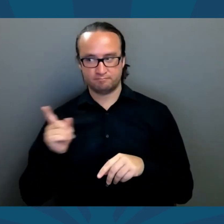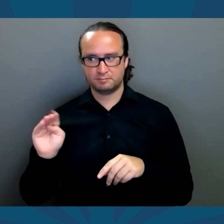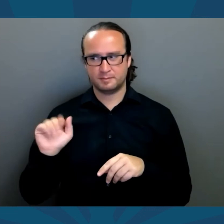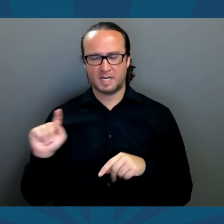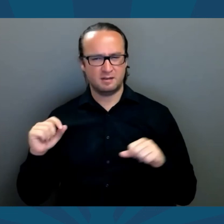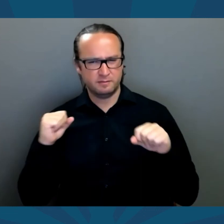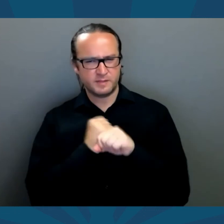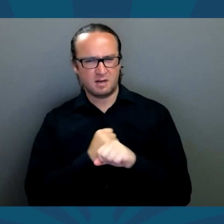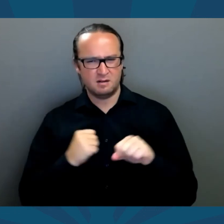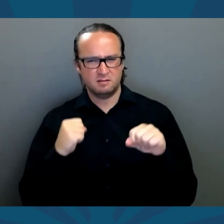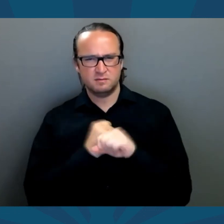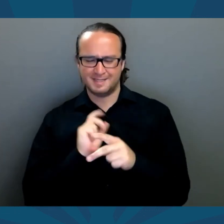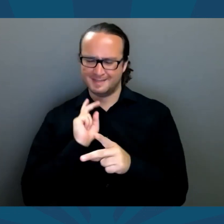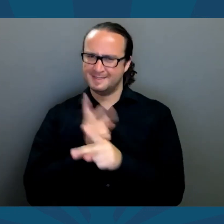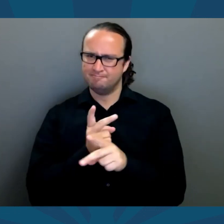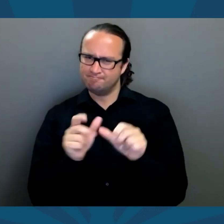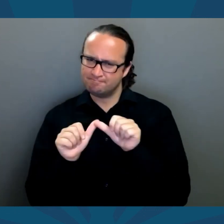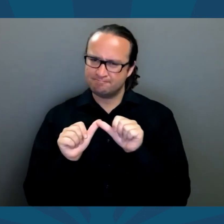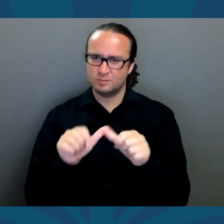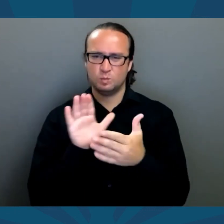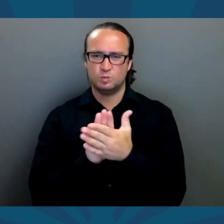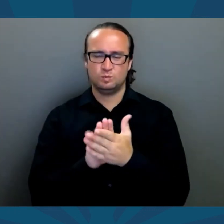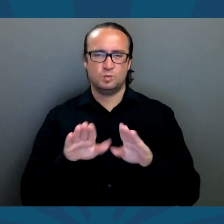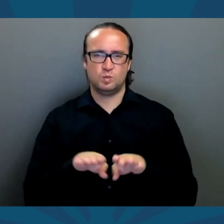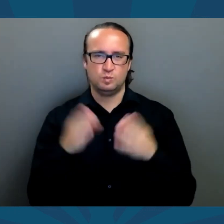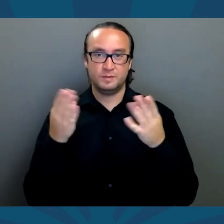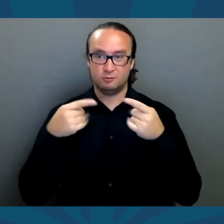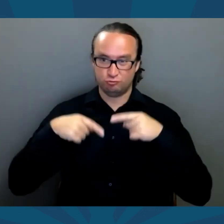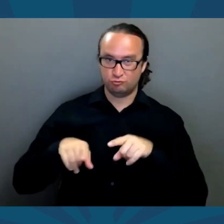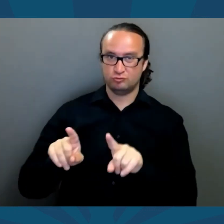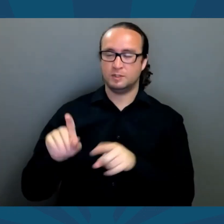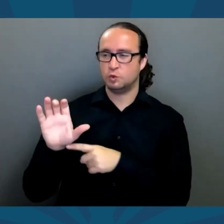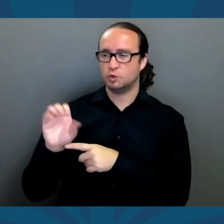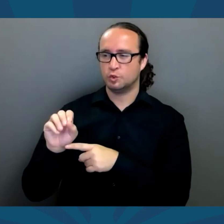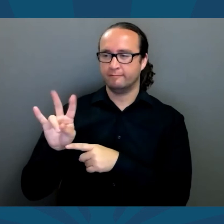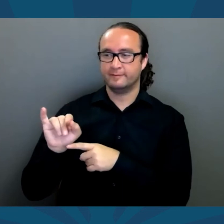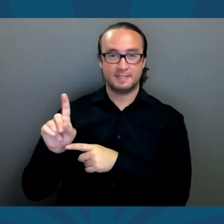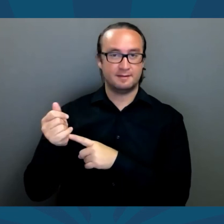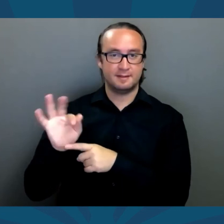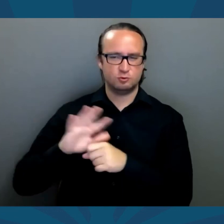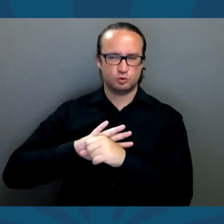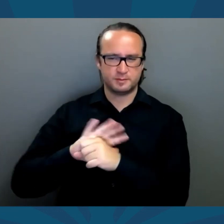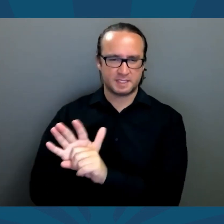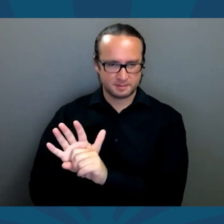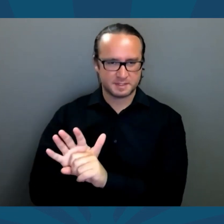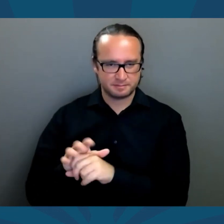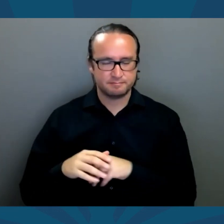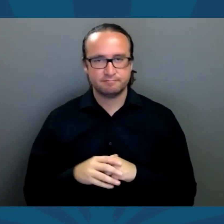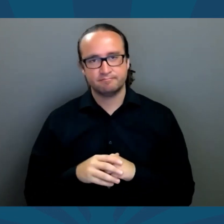While on the board, Matt fought to keep schools open during COVID-19,